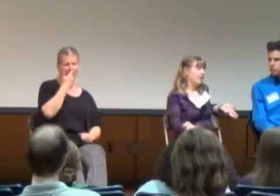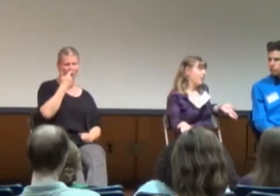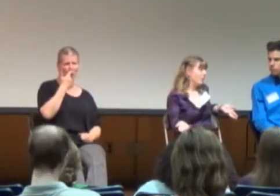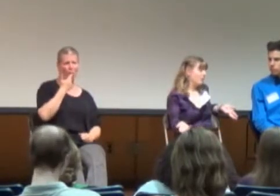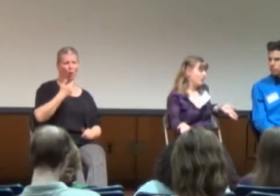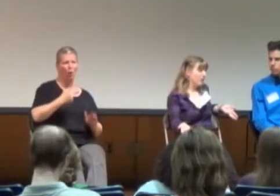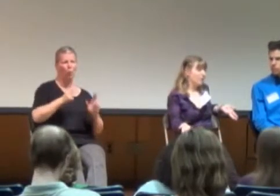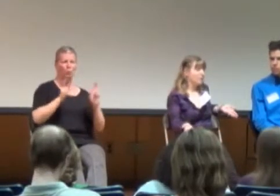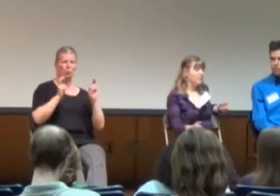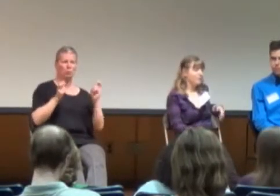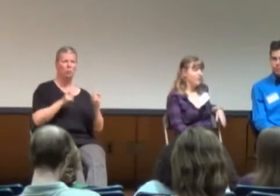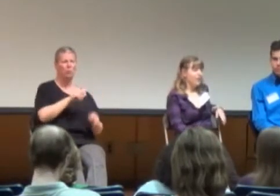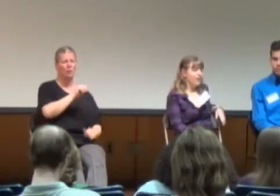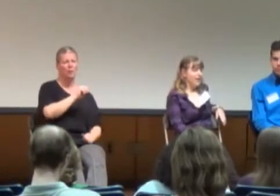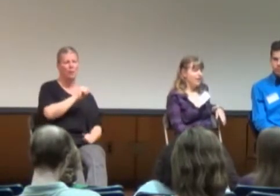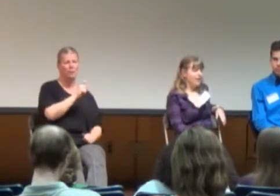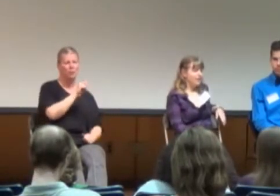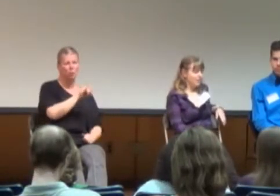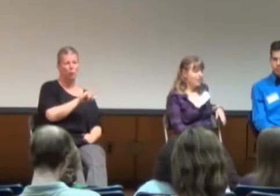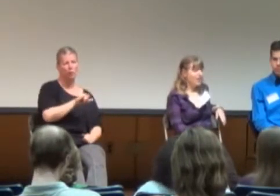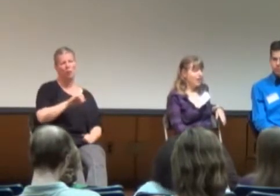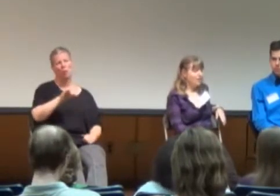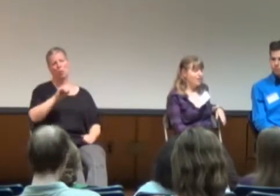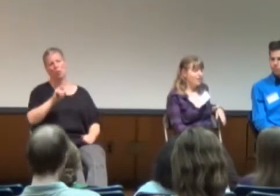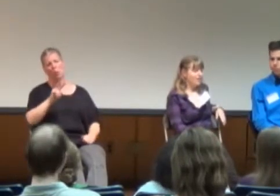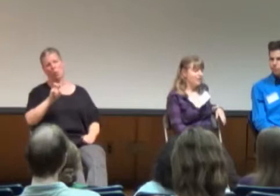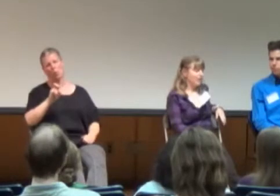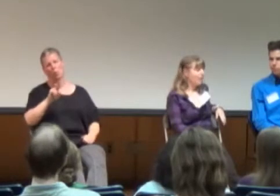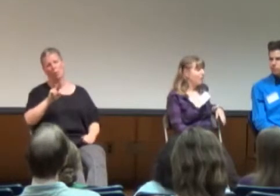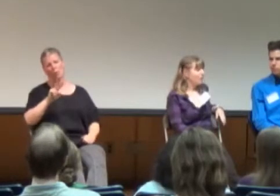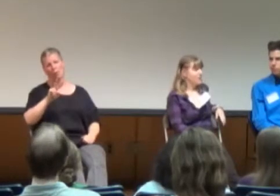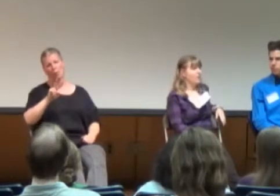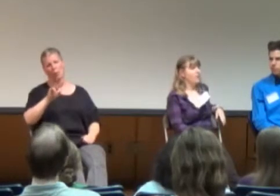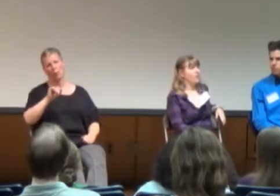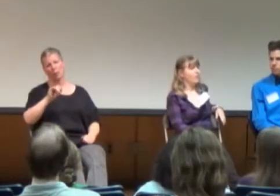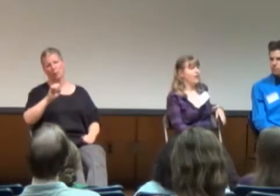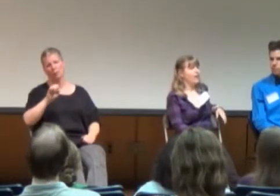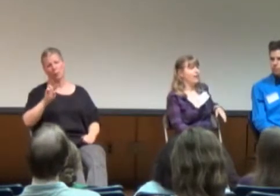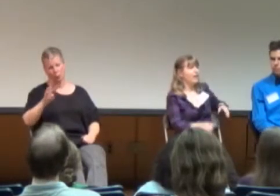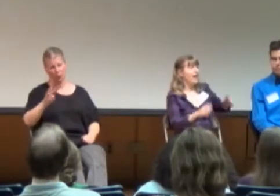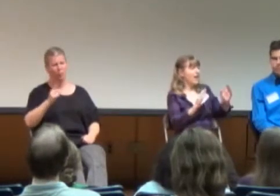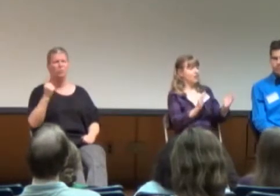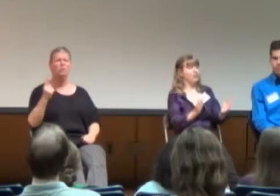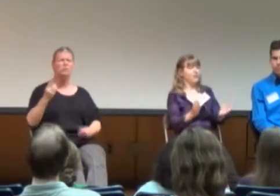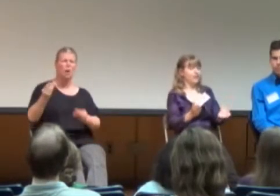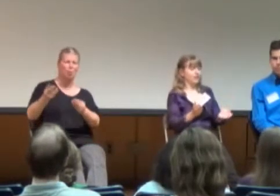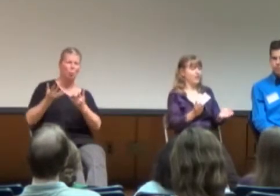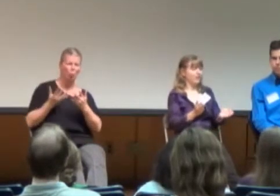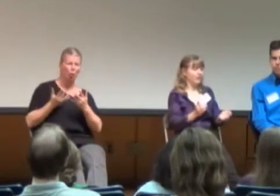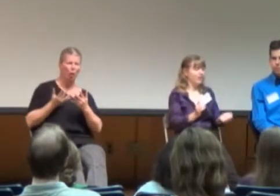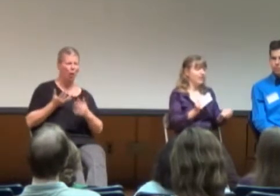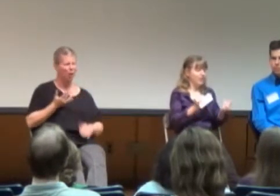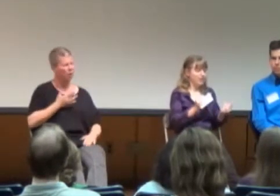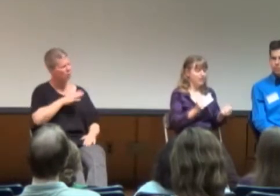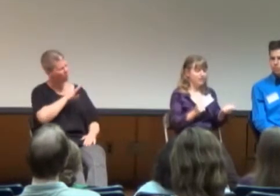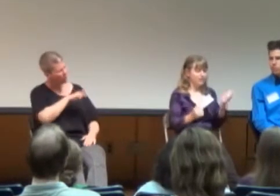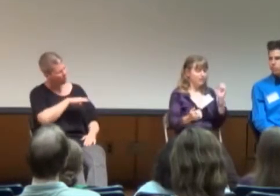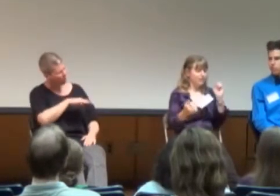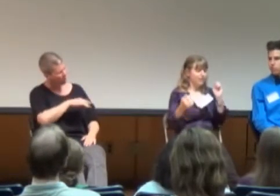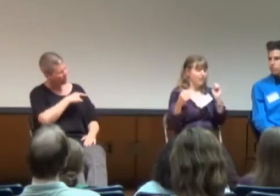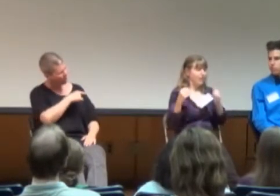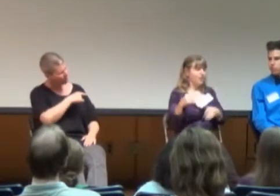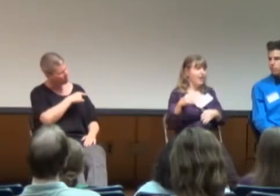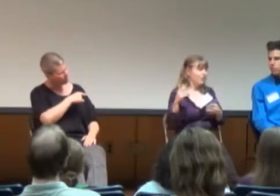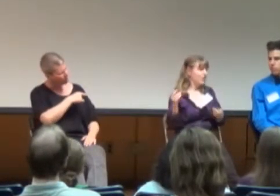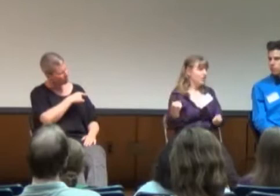Asexuality and Overview, and somebody commented, oh, so, okay, heterosexuality is